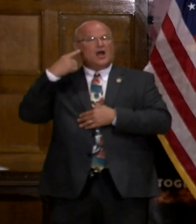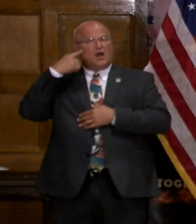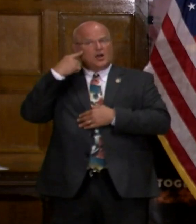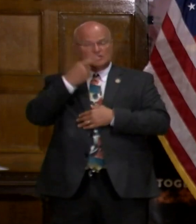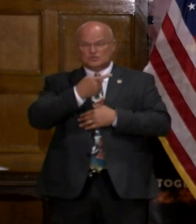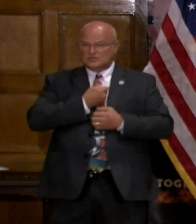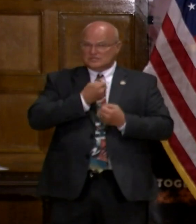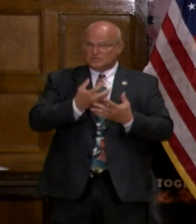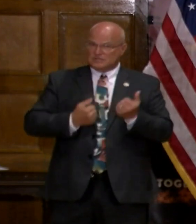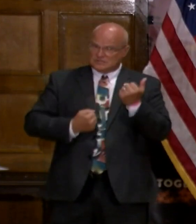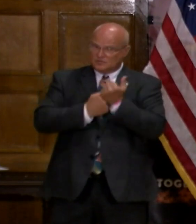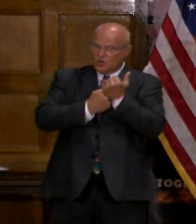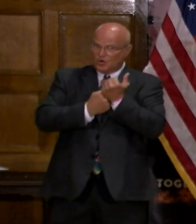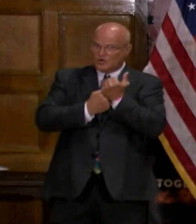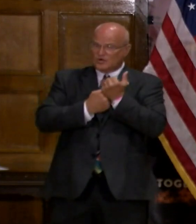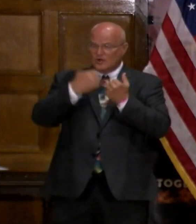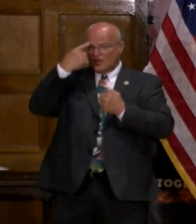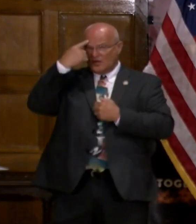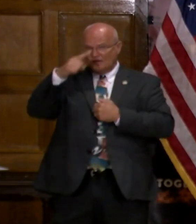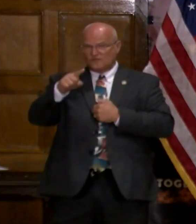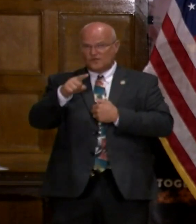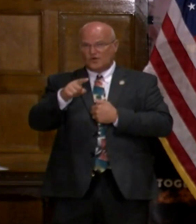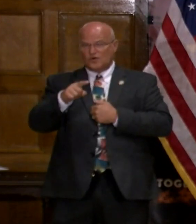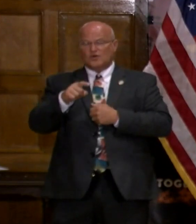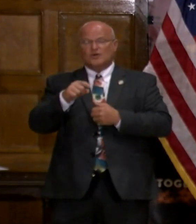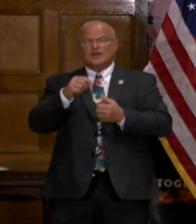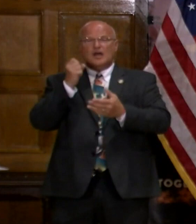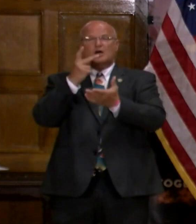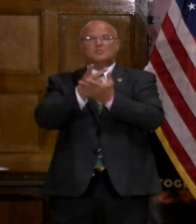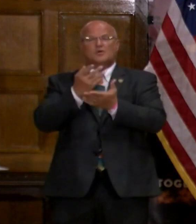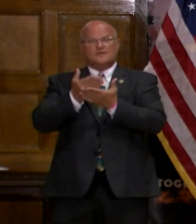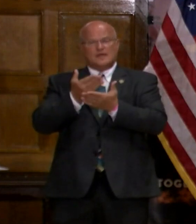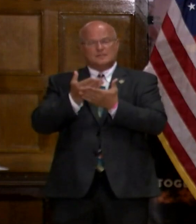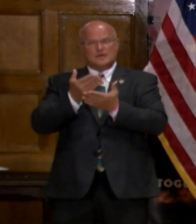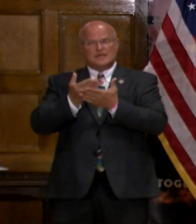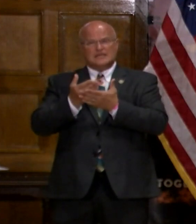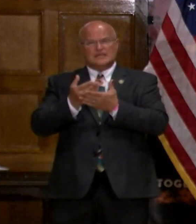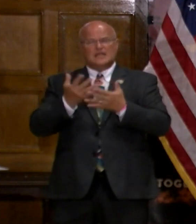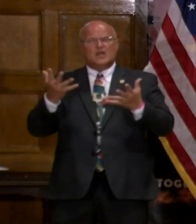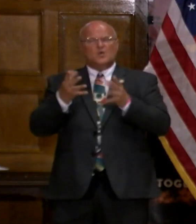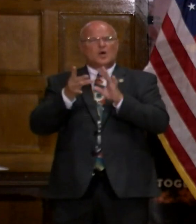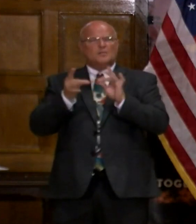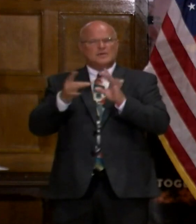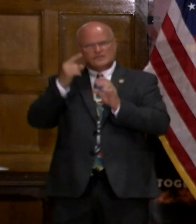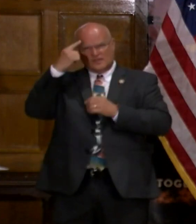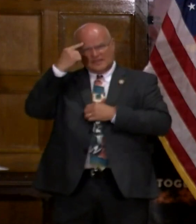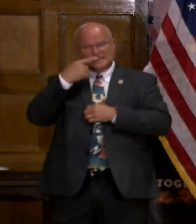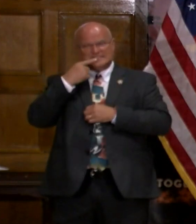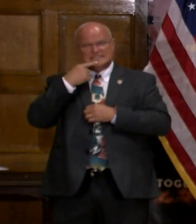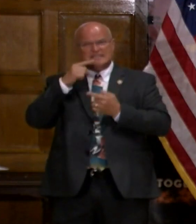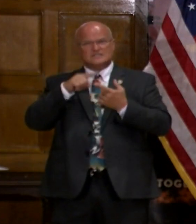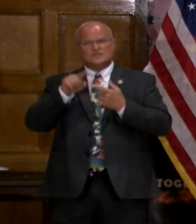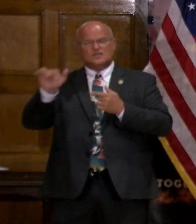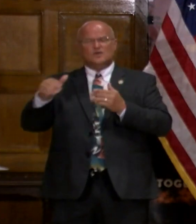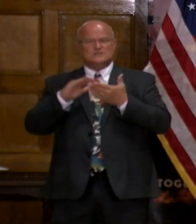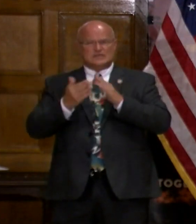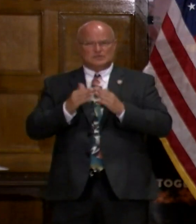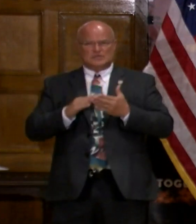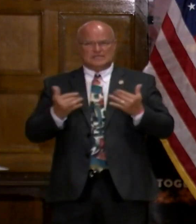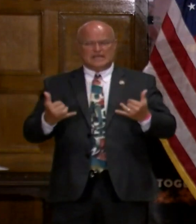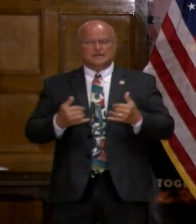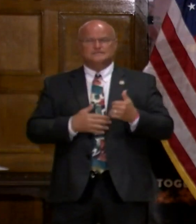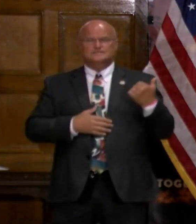you'd expressed support for approving that money. And what message do you think it sends to those communities?